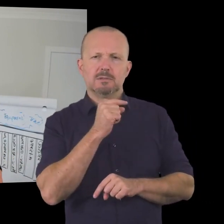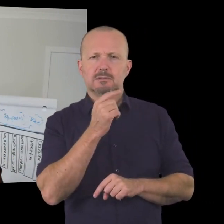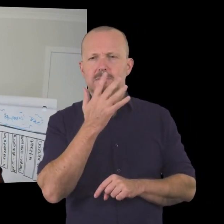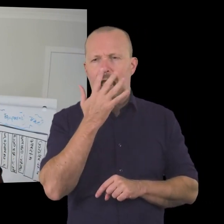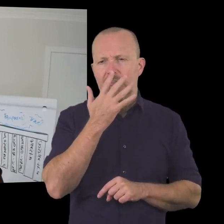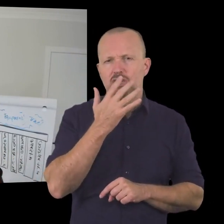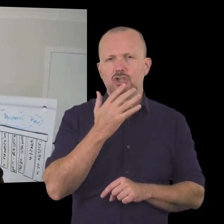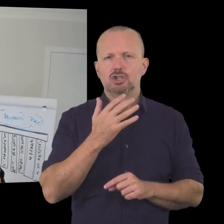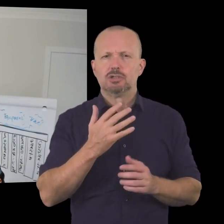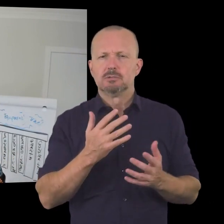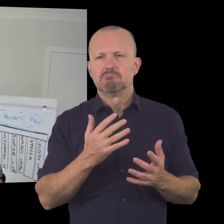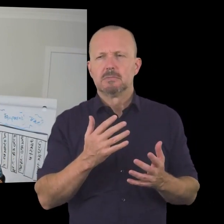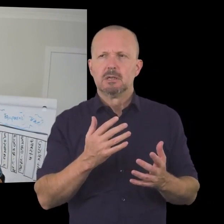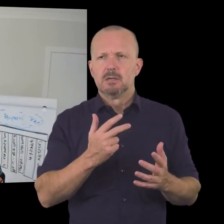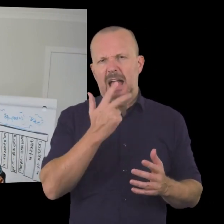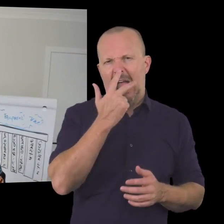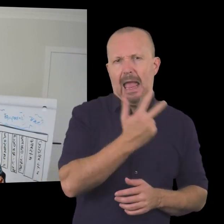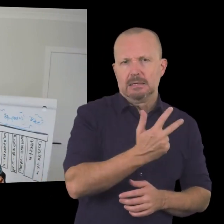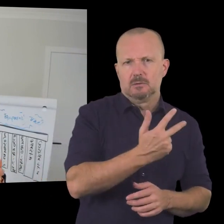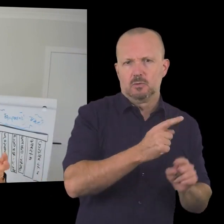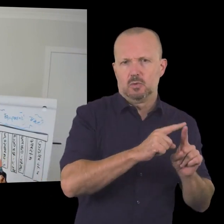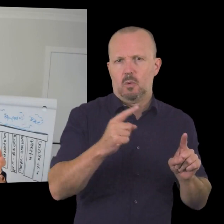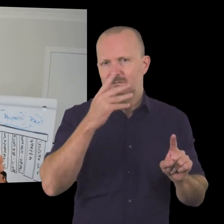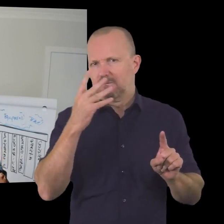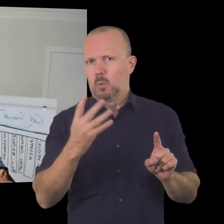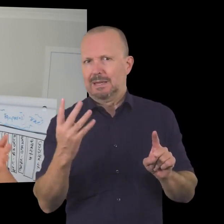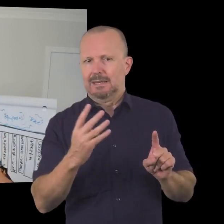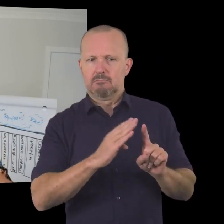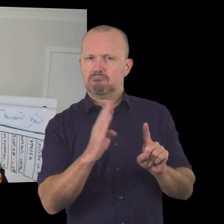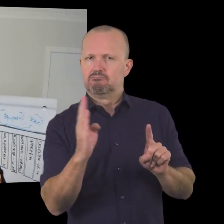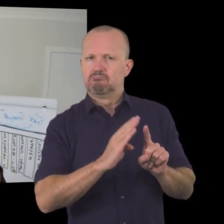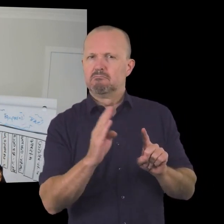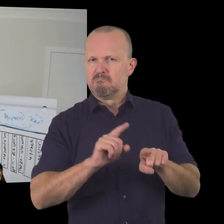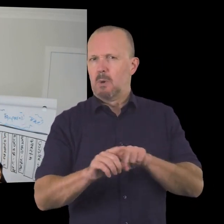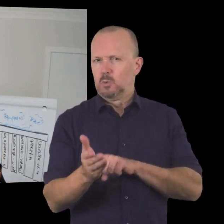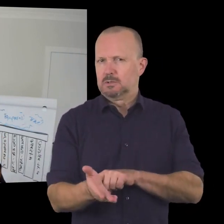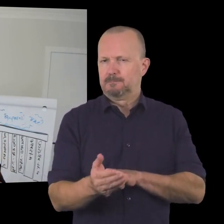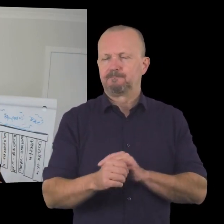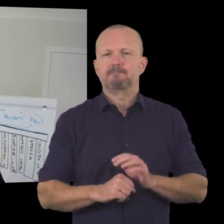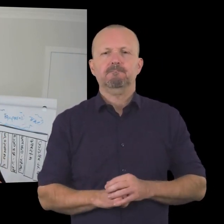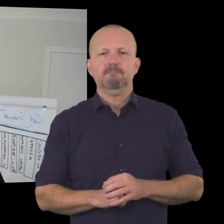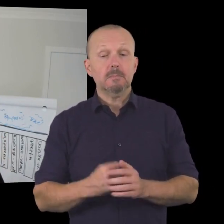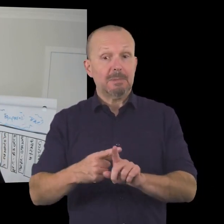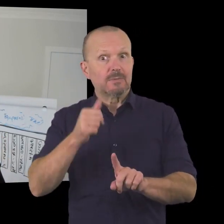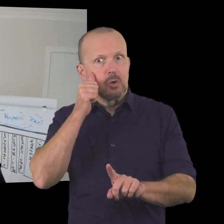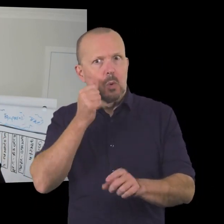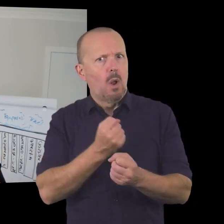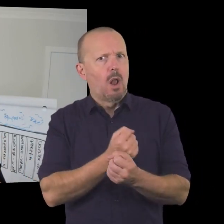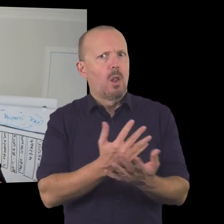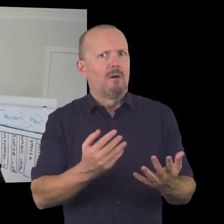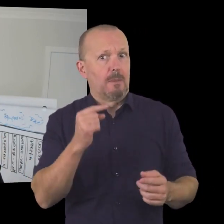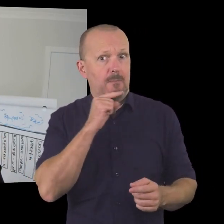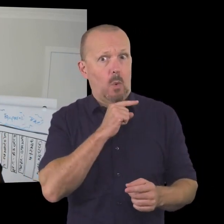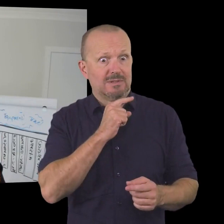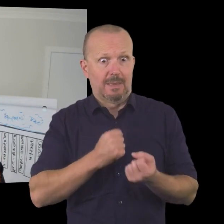supported so most of those boys were aged uh were aged uh sorry 8 to 14. uh and they also knew that